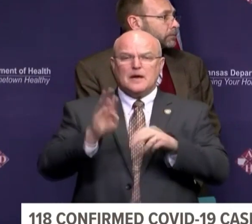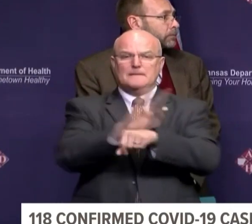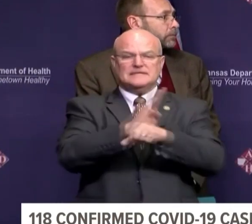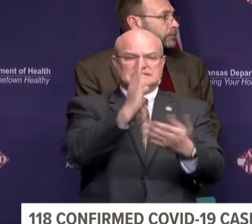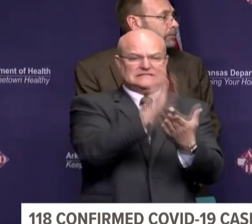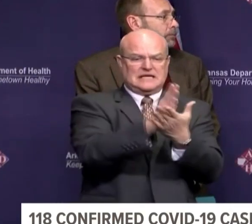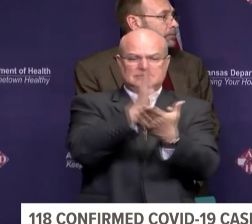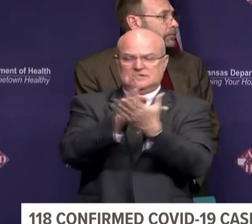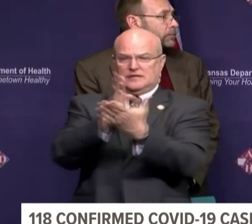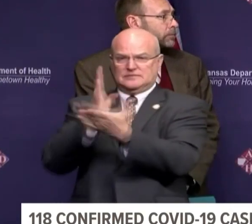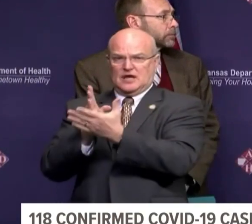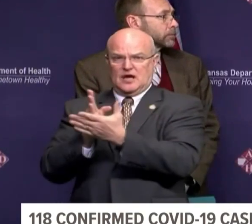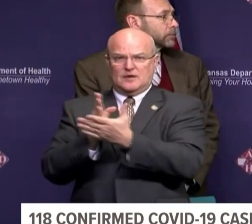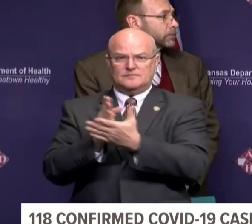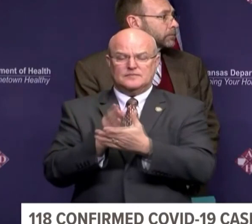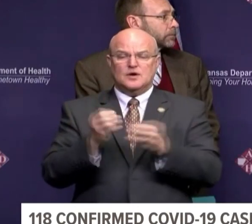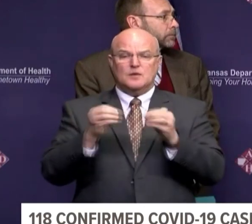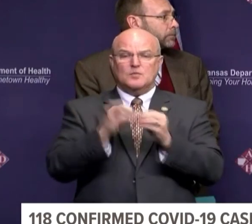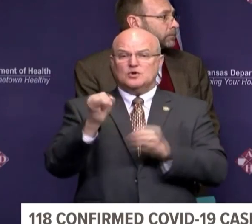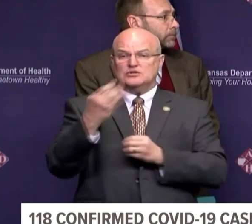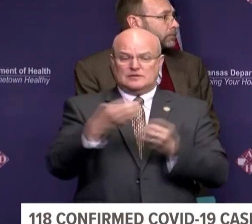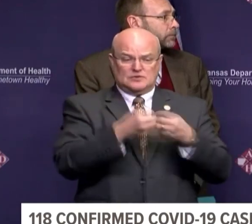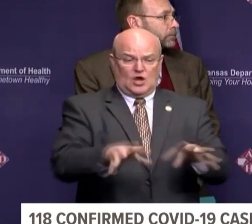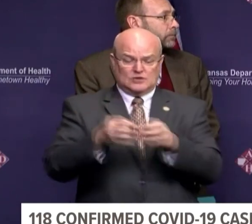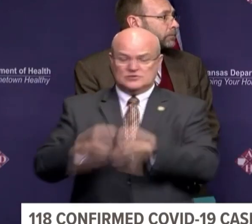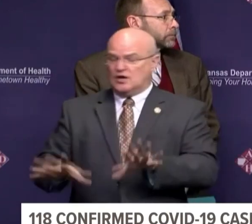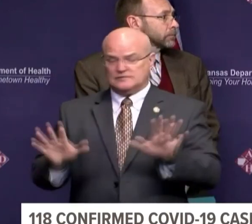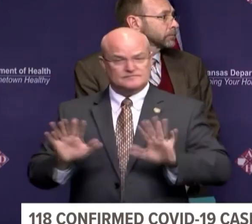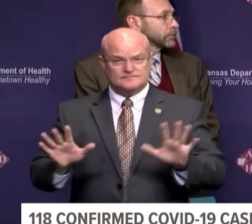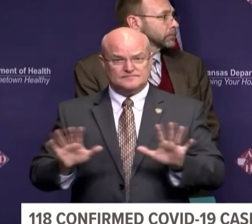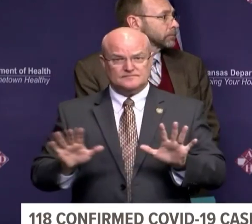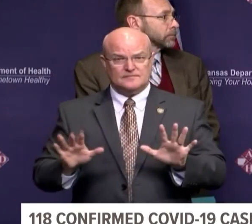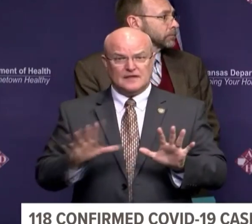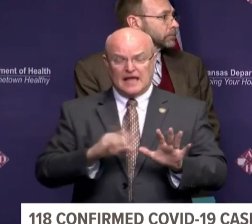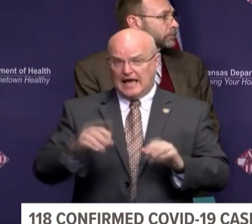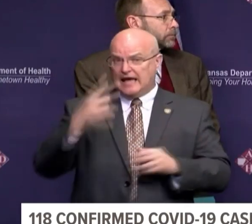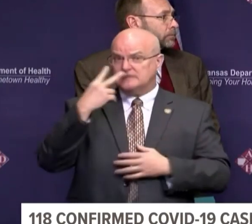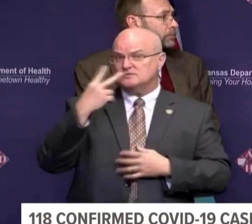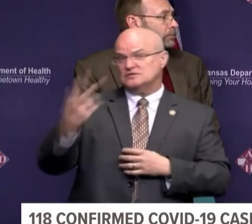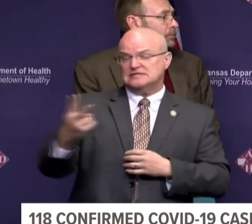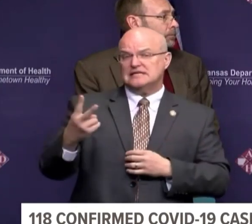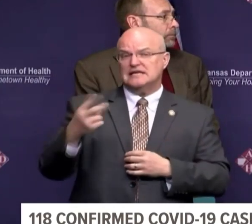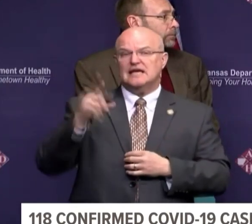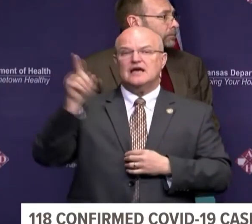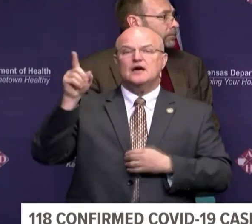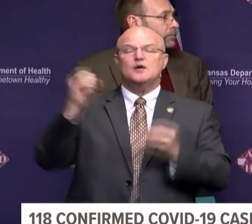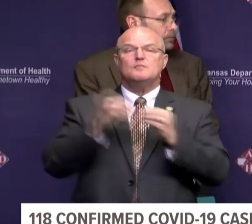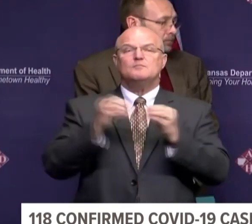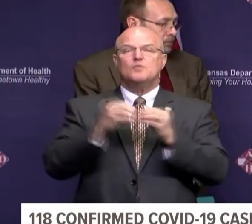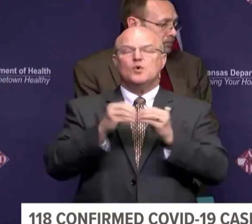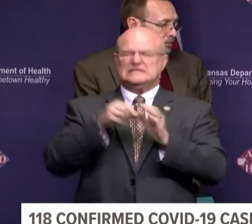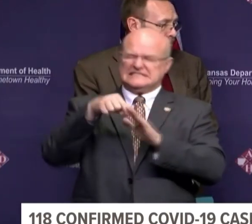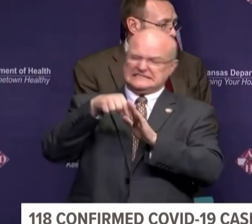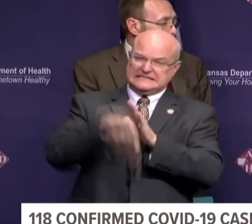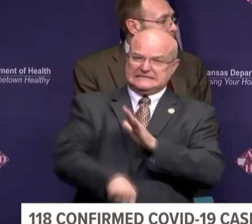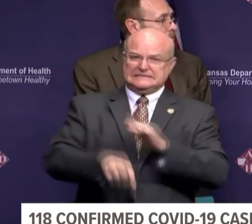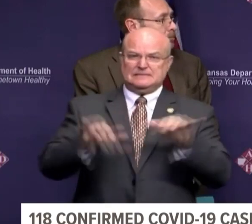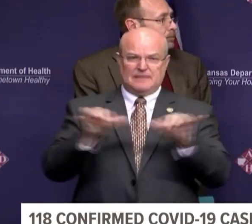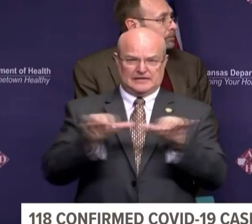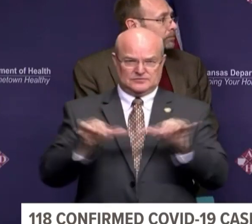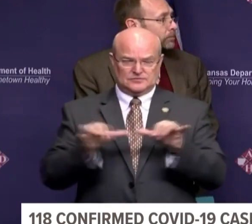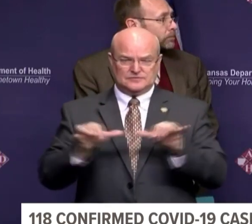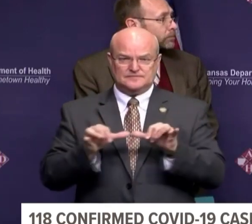activity, lose more jobs, and, as you see, they have gone to more extreme measures.